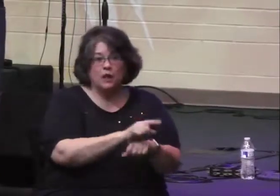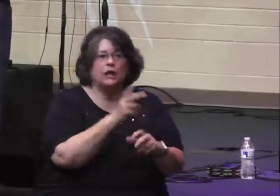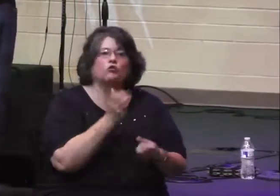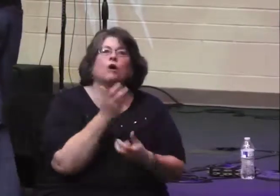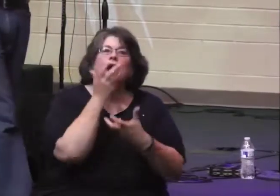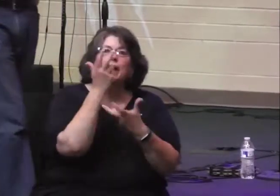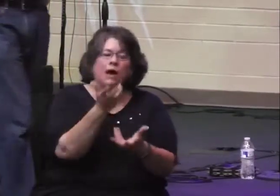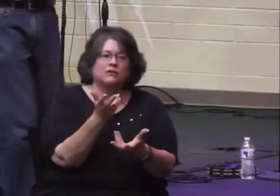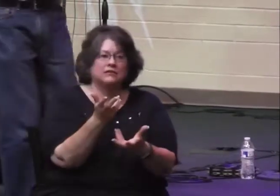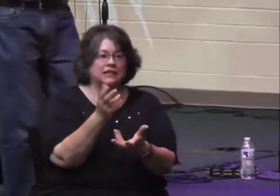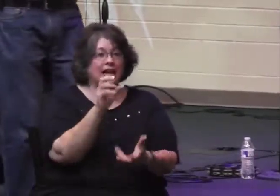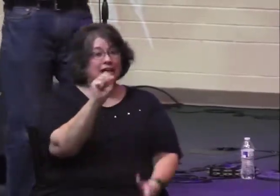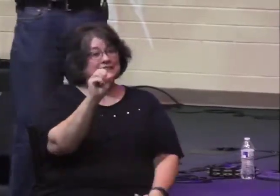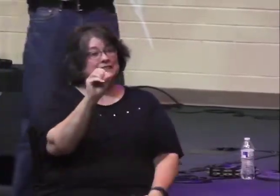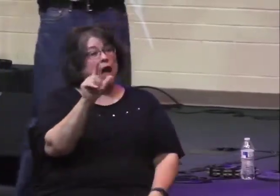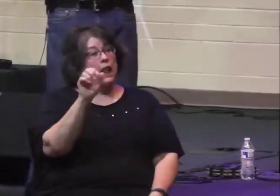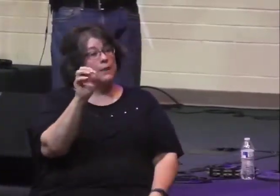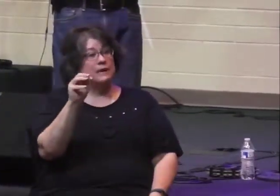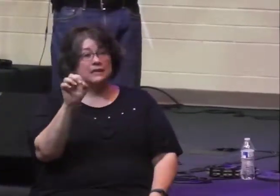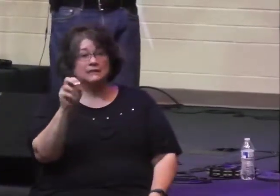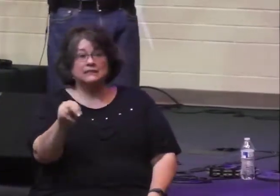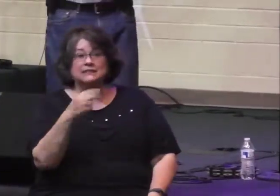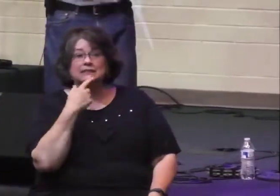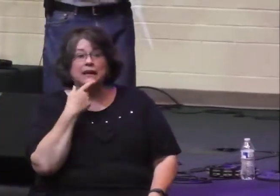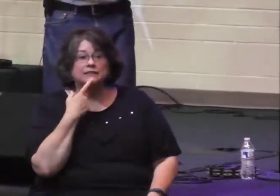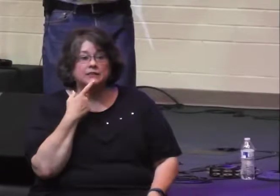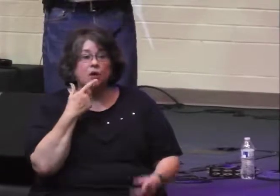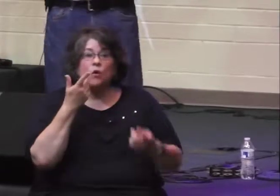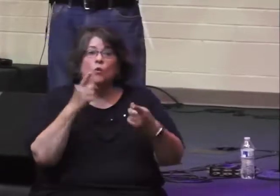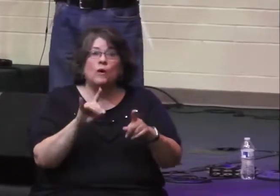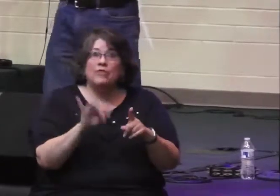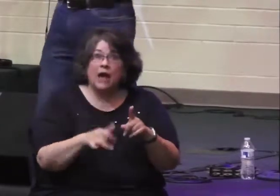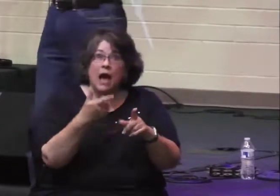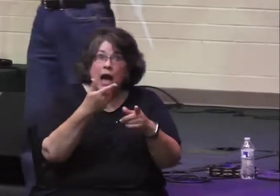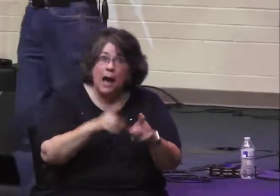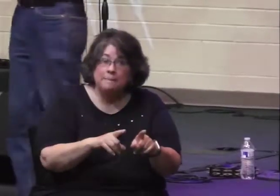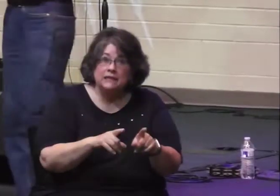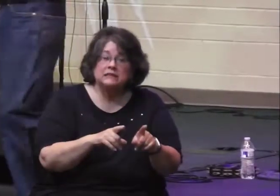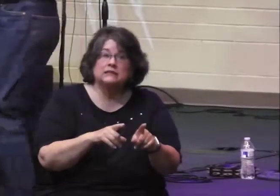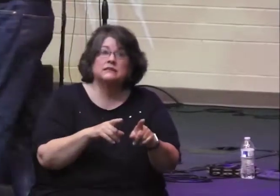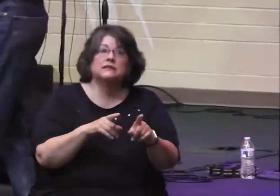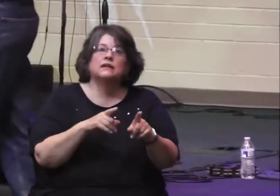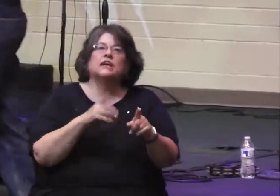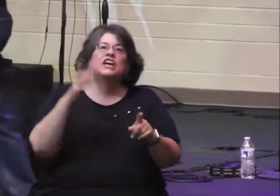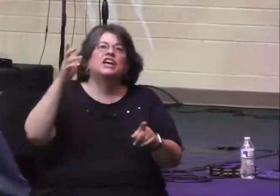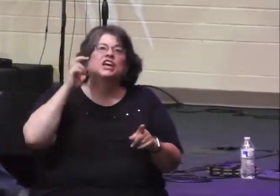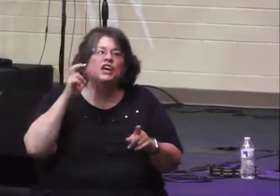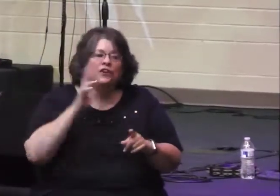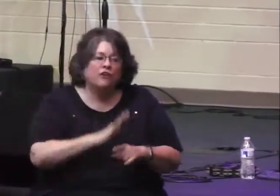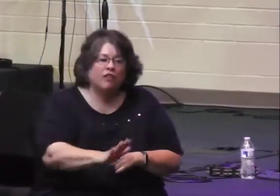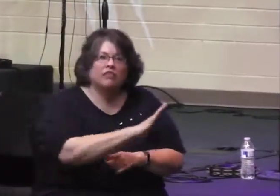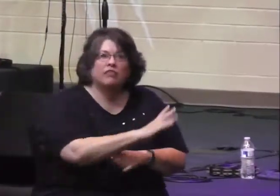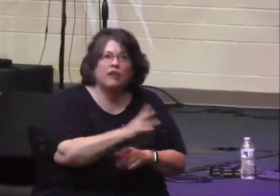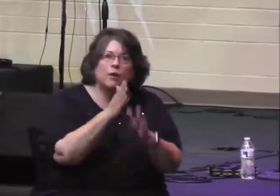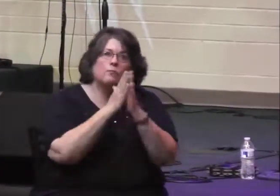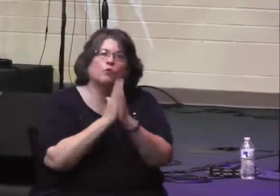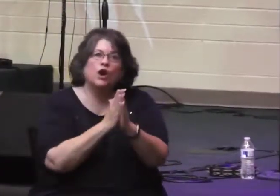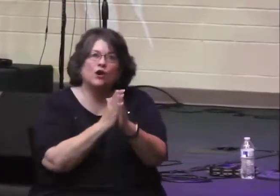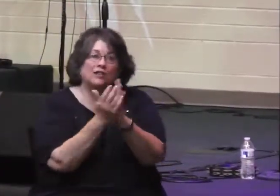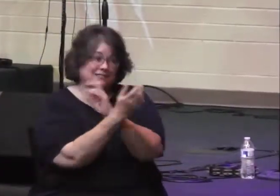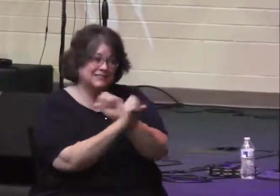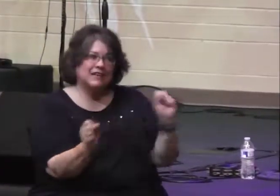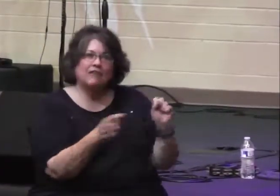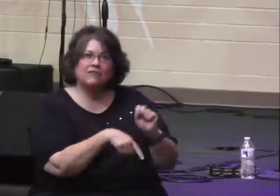who God is, and they will cry out, Solomon says, when that happens, God, would you hear their prayer? Would you